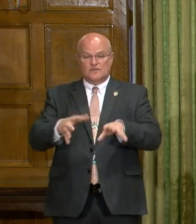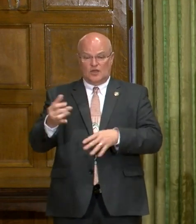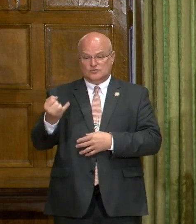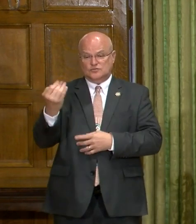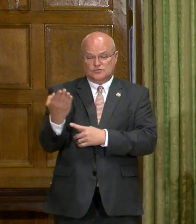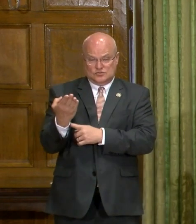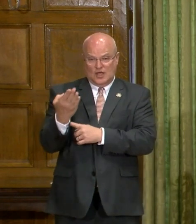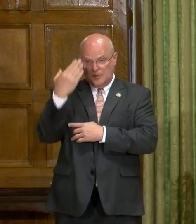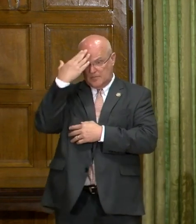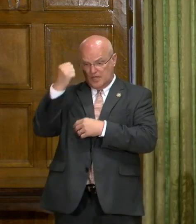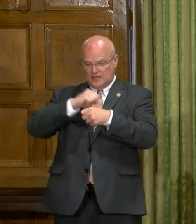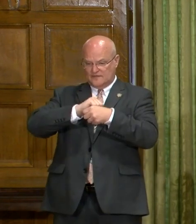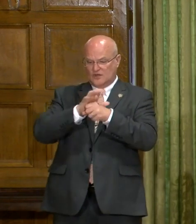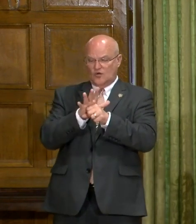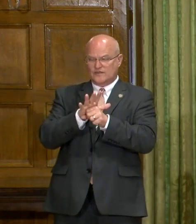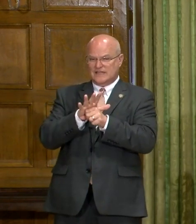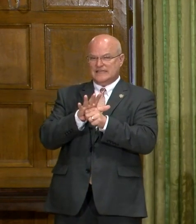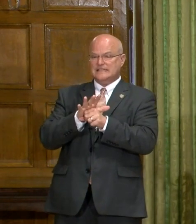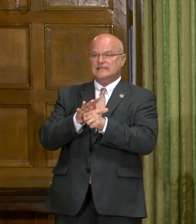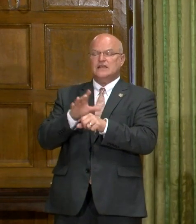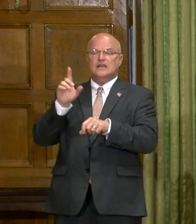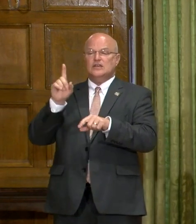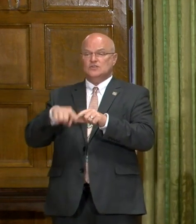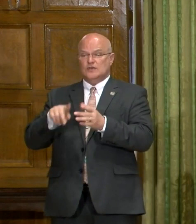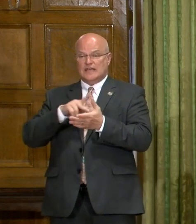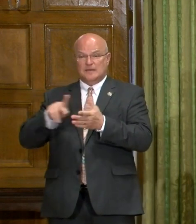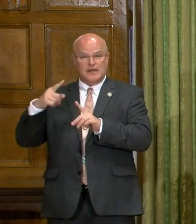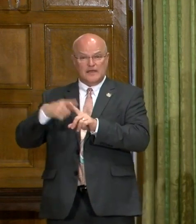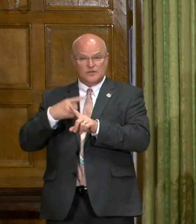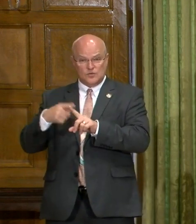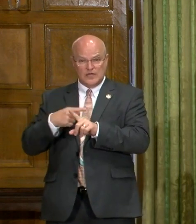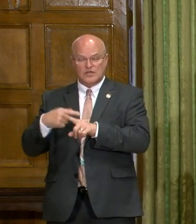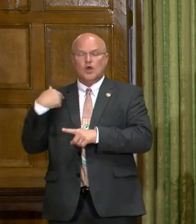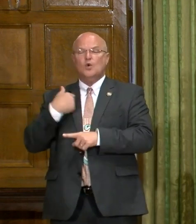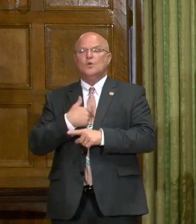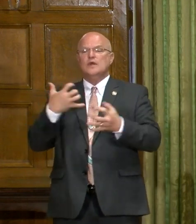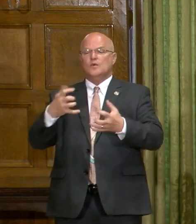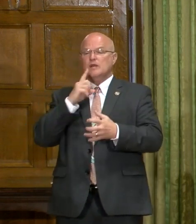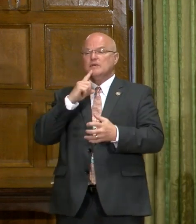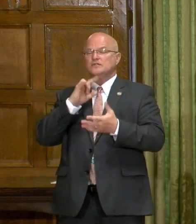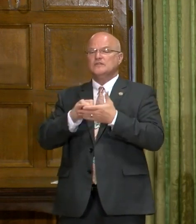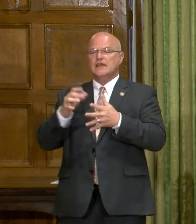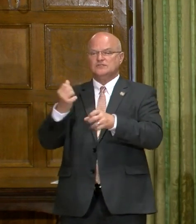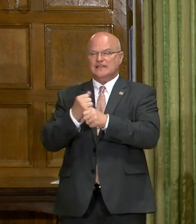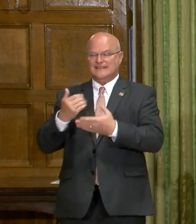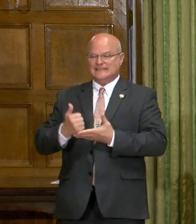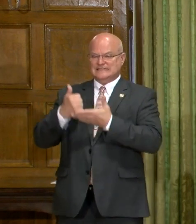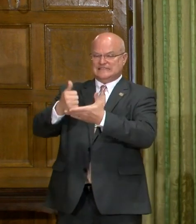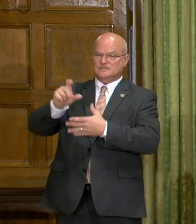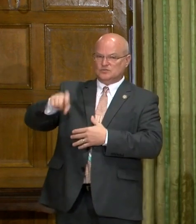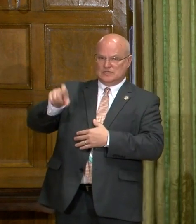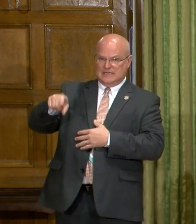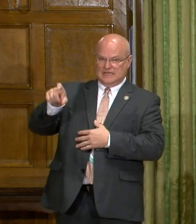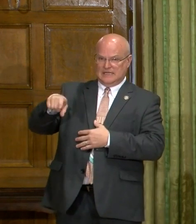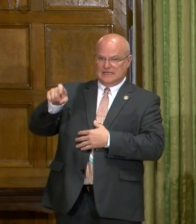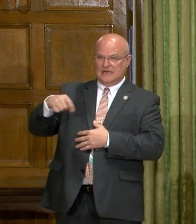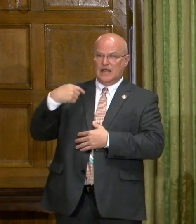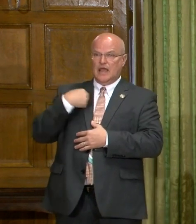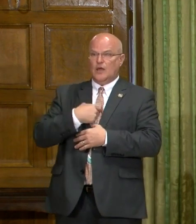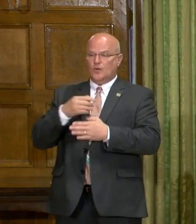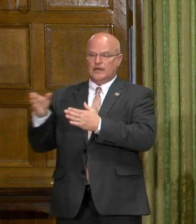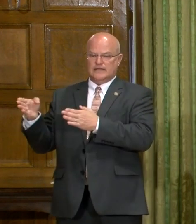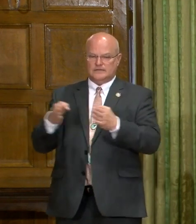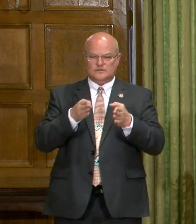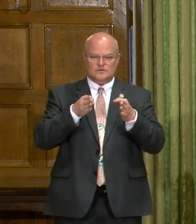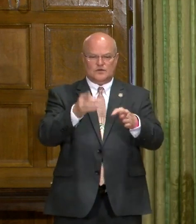lost your job because of COVID-19, you can't pay the rent. We want to be able to make sure you get the assistance that you need and we